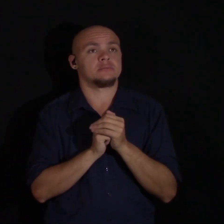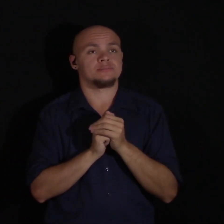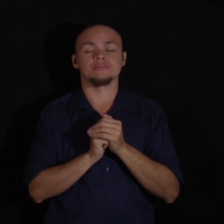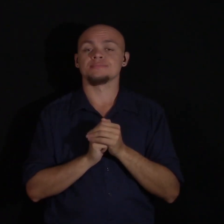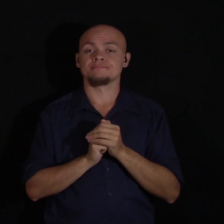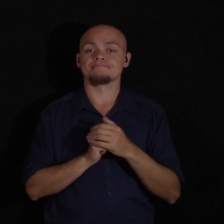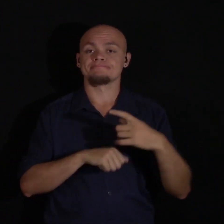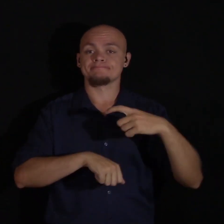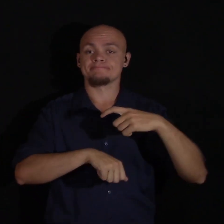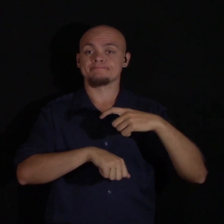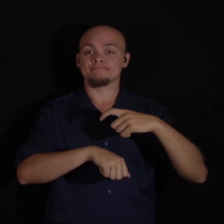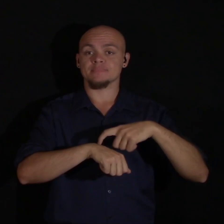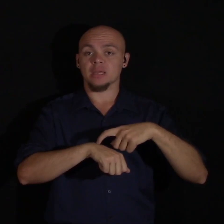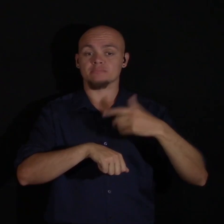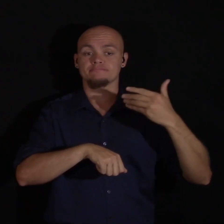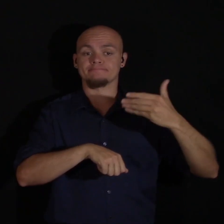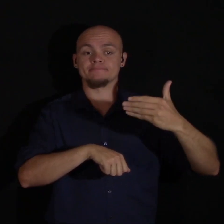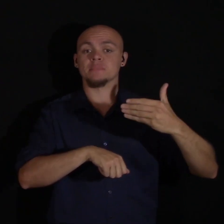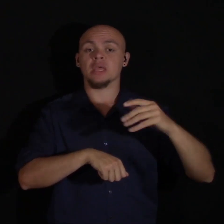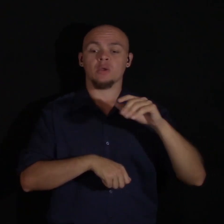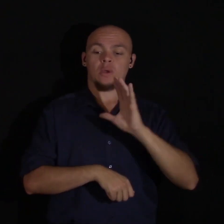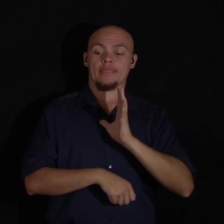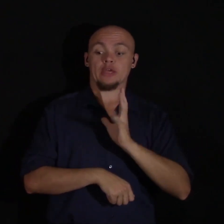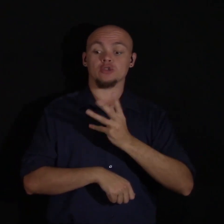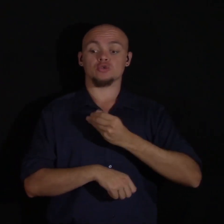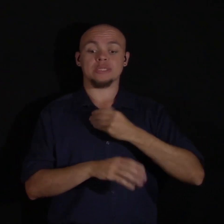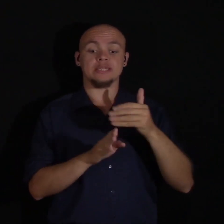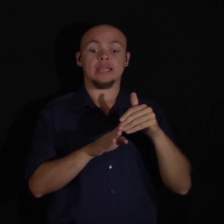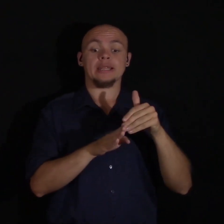As time put it, we're at the transgender tipping point.